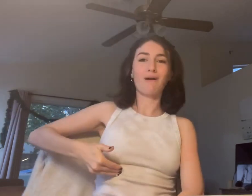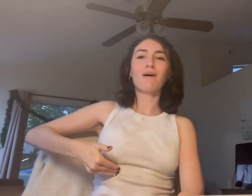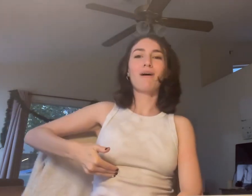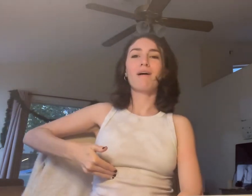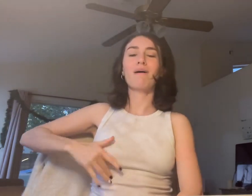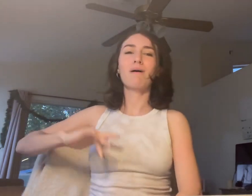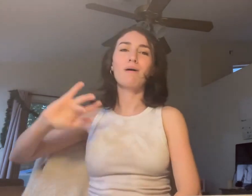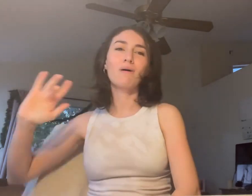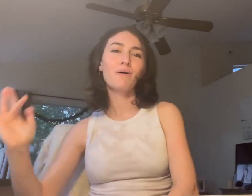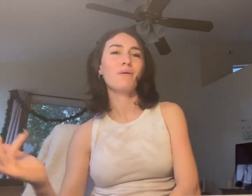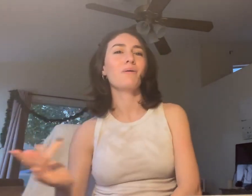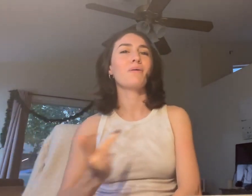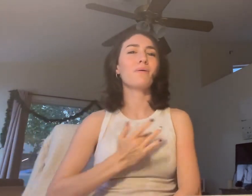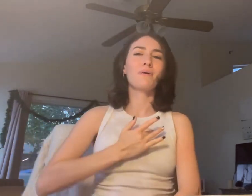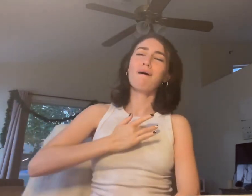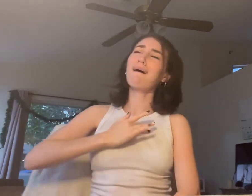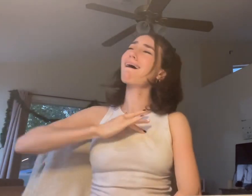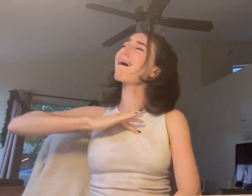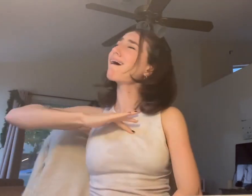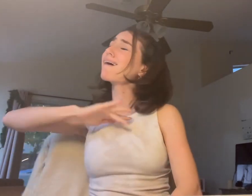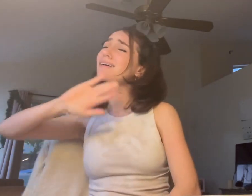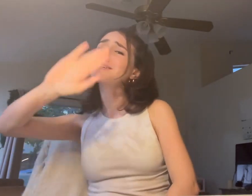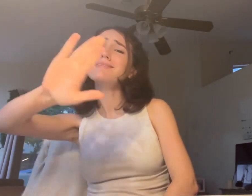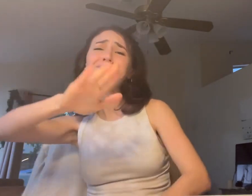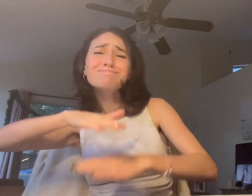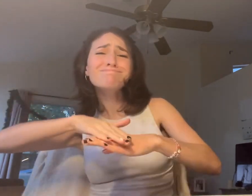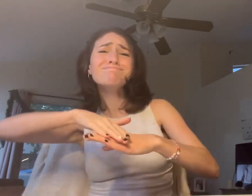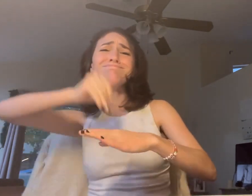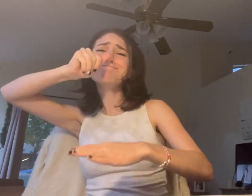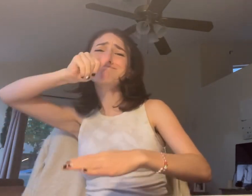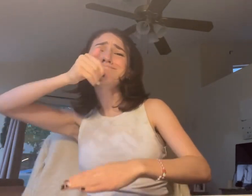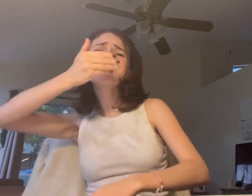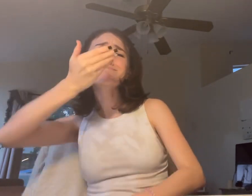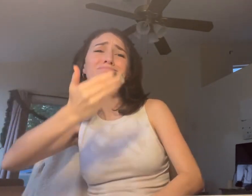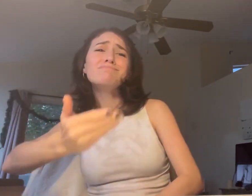And he softly calls her name.